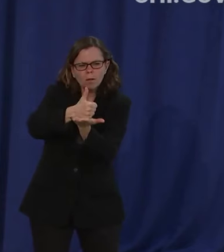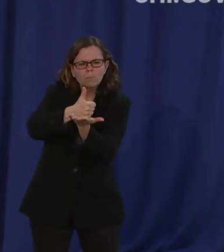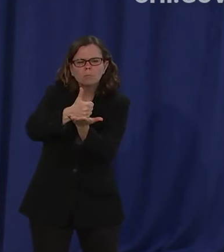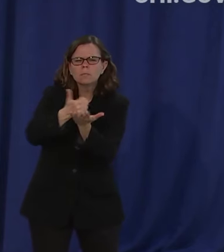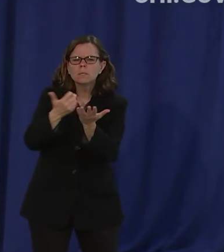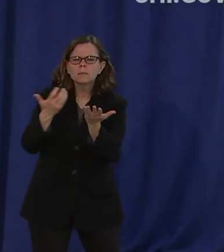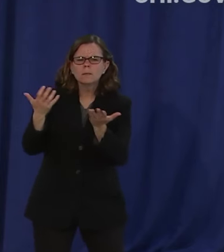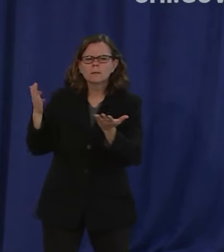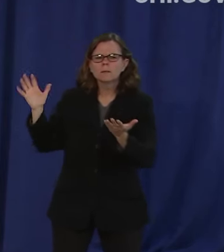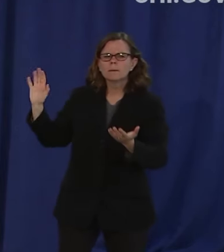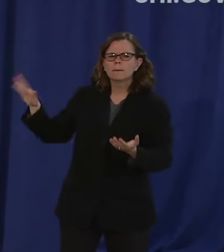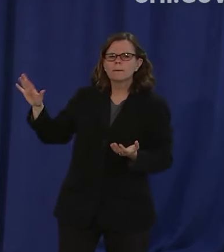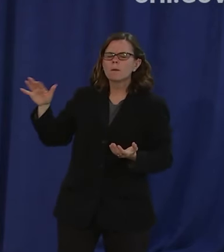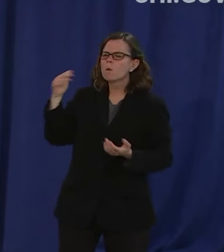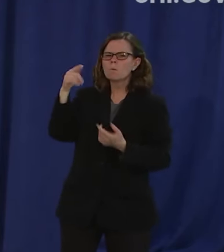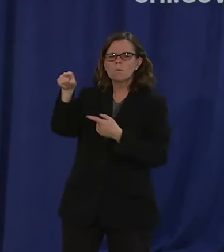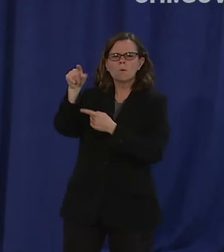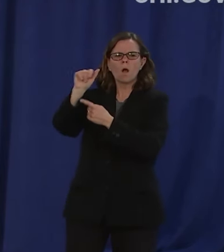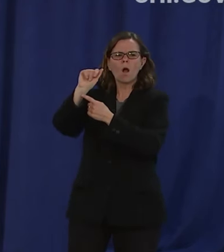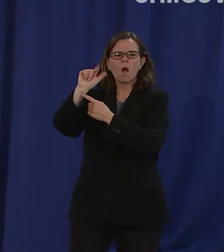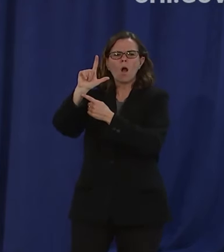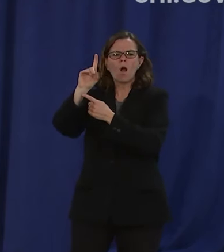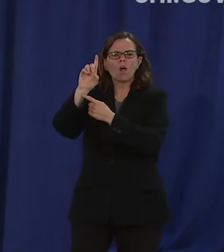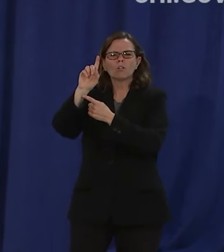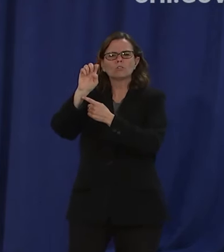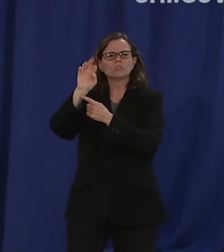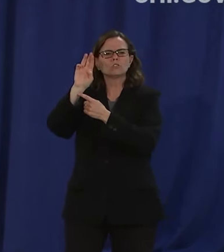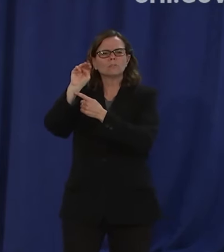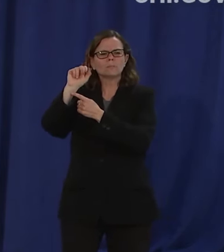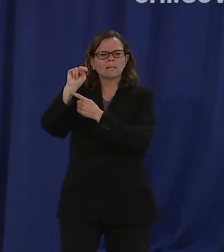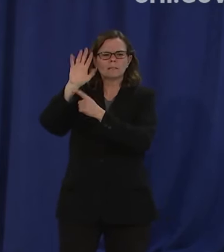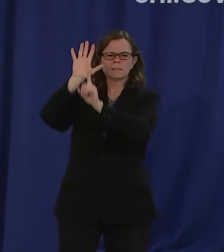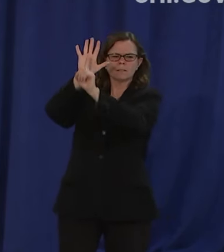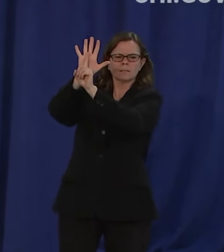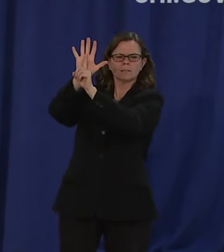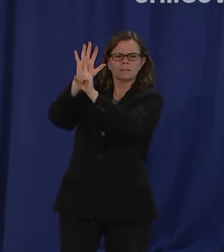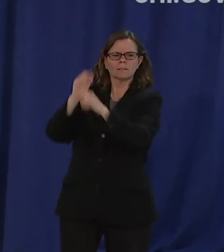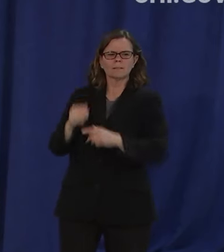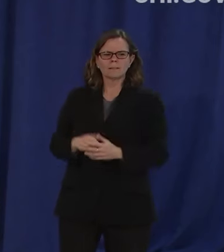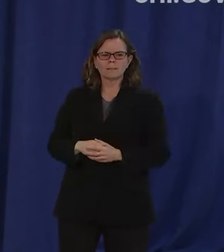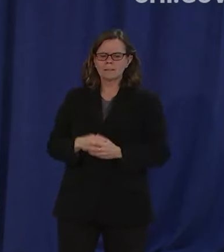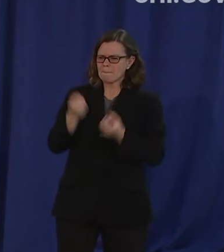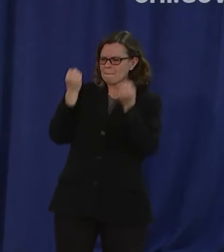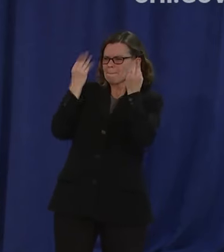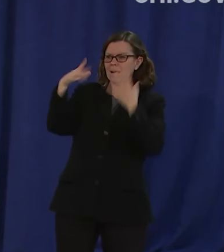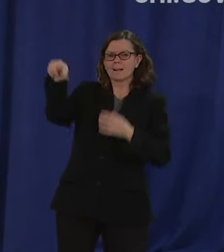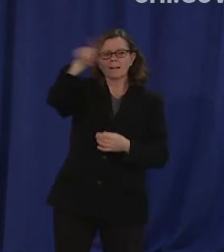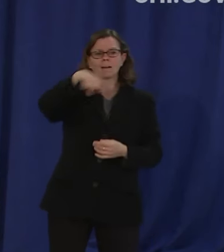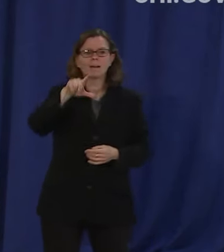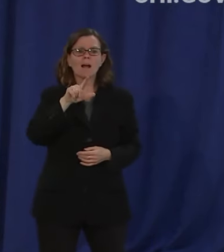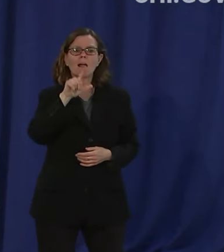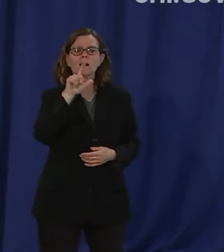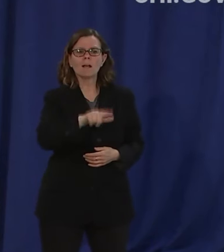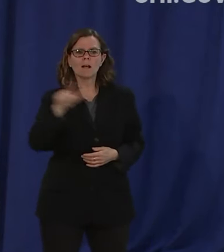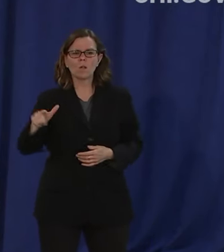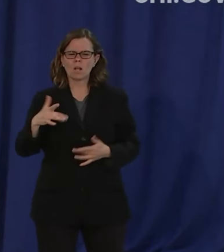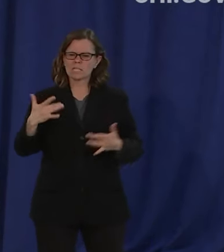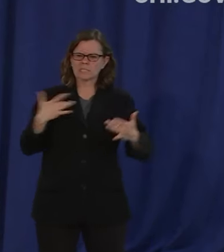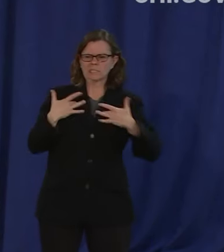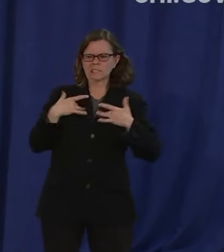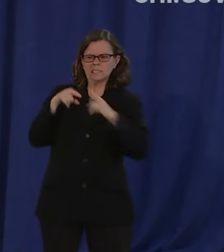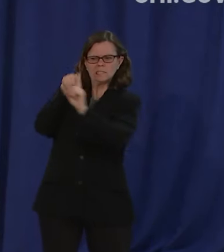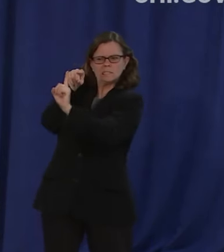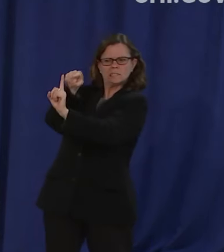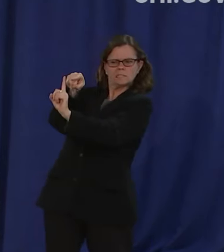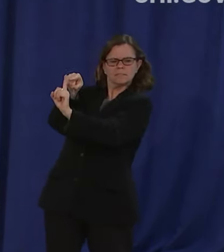or ordinance which I know wasn't read into record yet but which many landlords in particular have concerns about and if you're not in favor